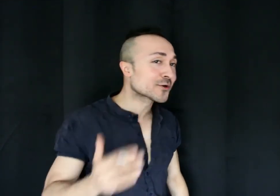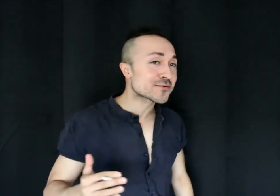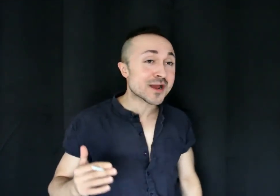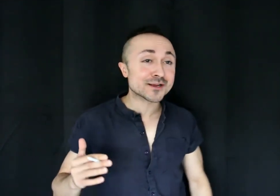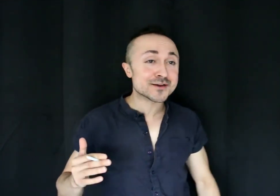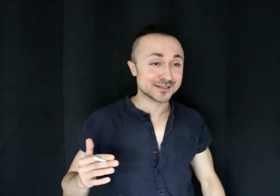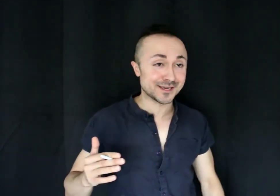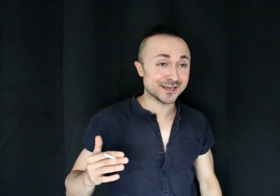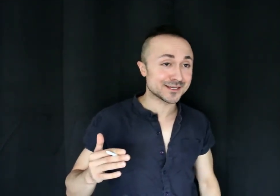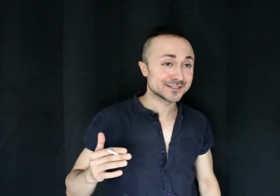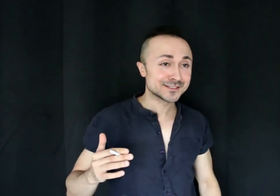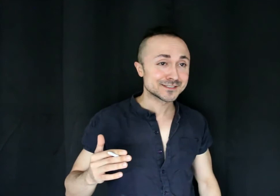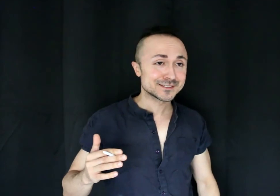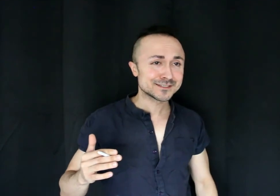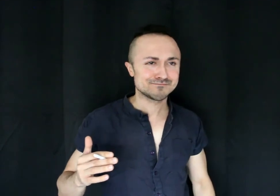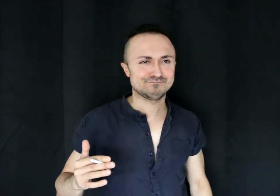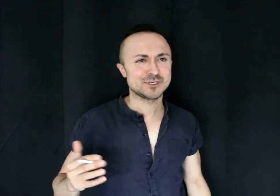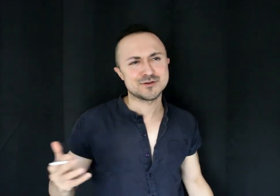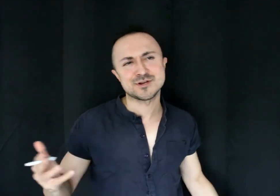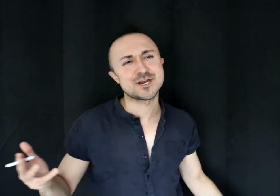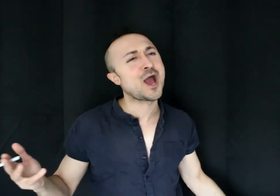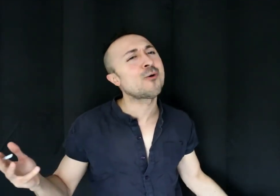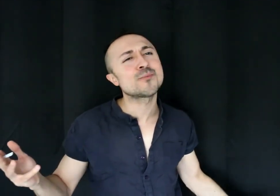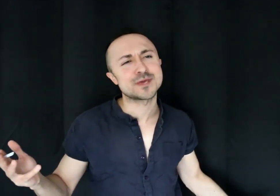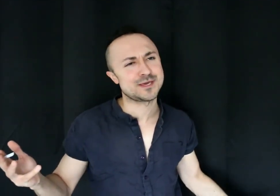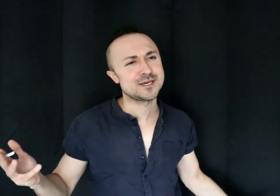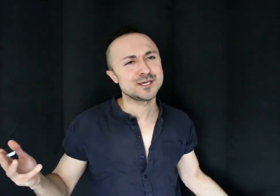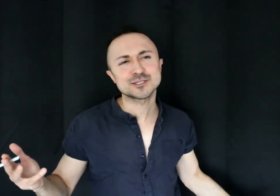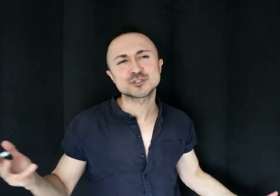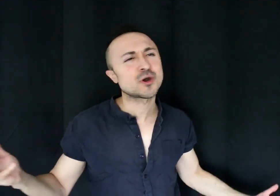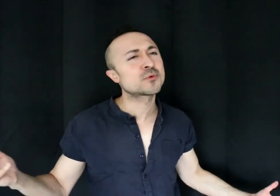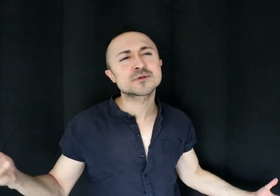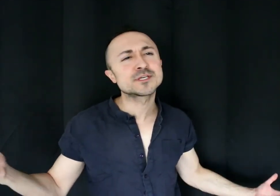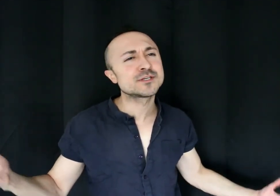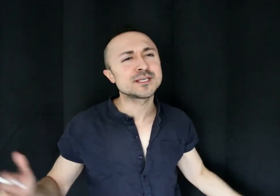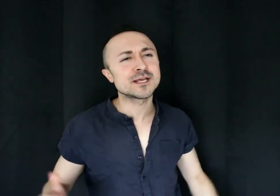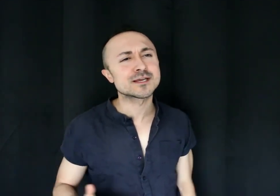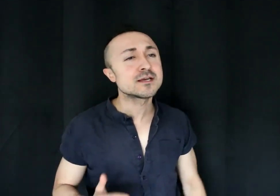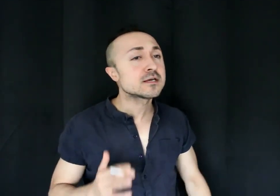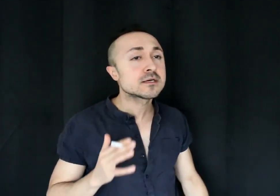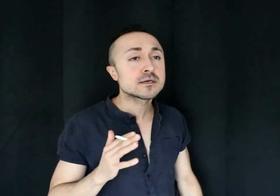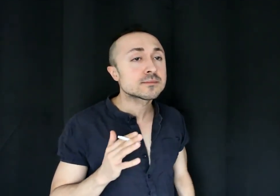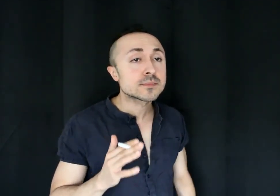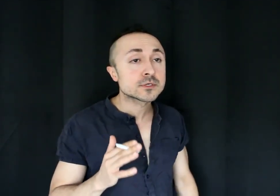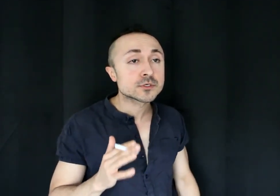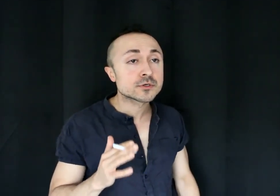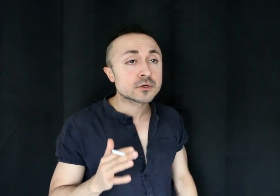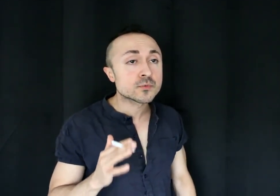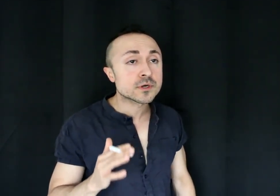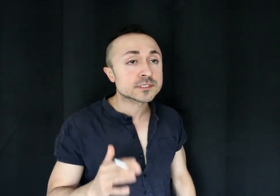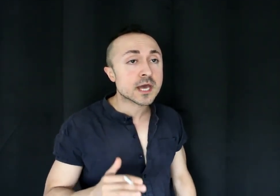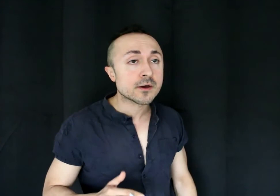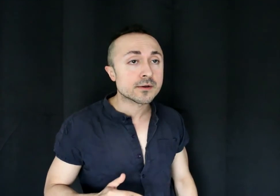broken record, kid. You know me. Just drop it where you need it. Make sure you don't wash out.